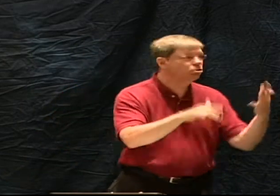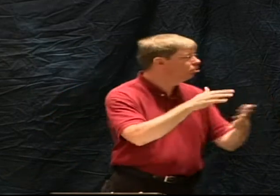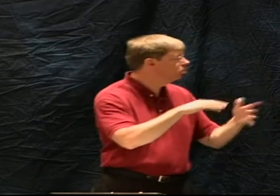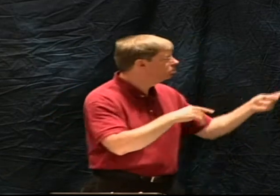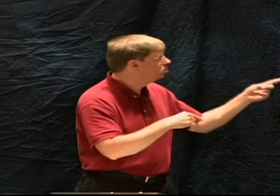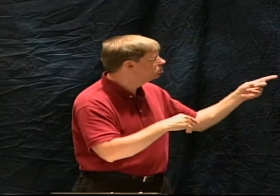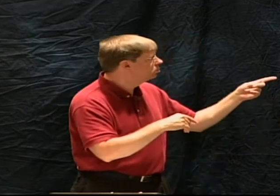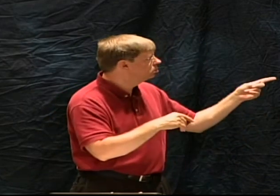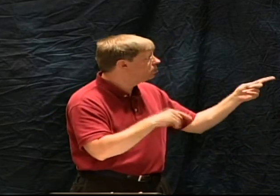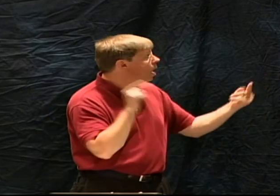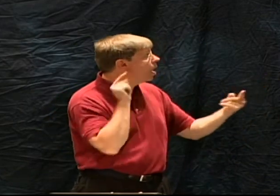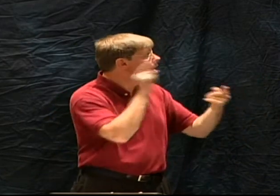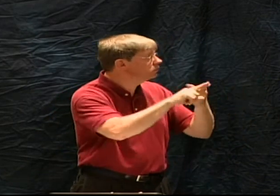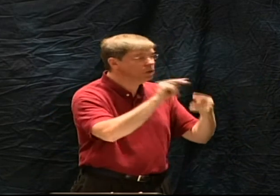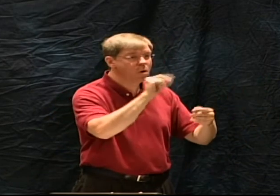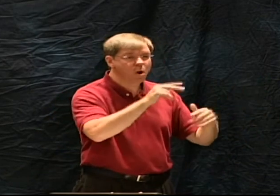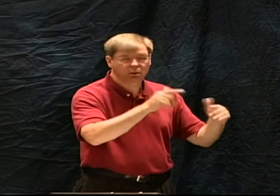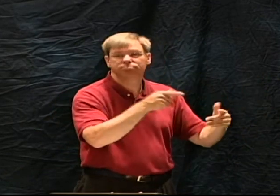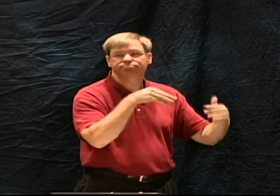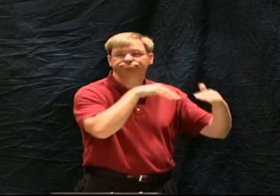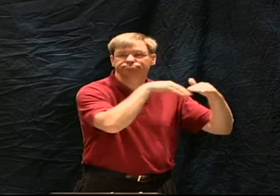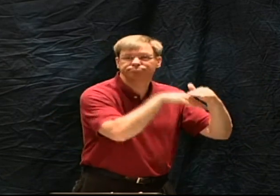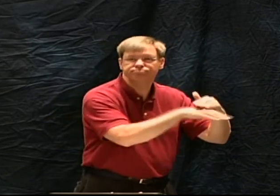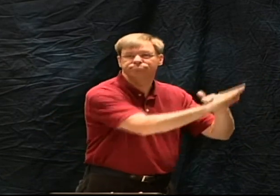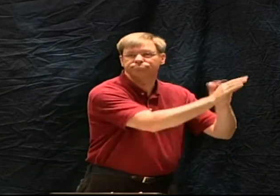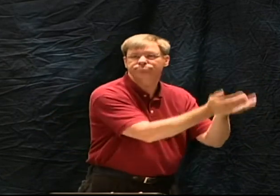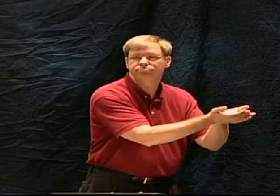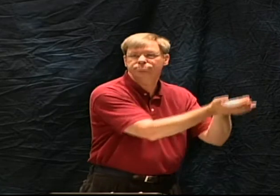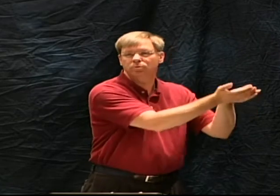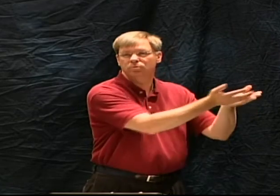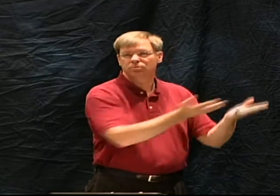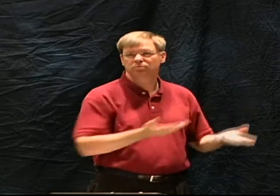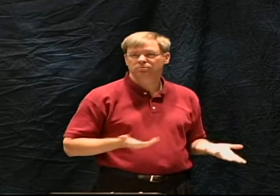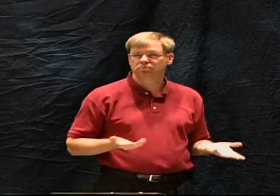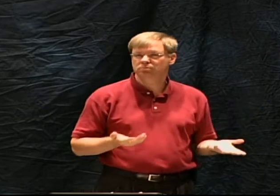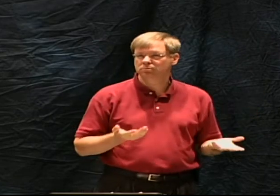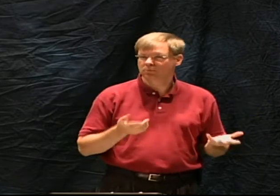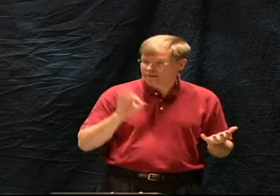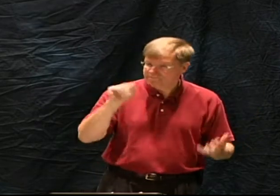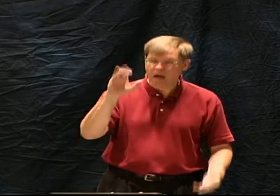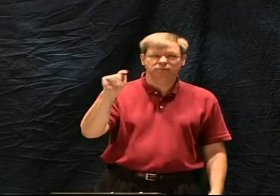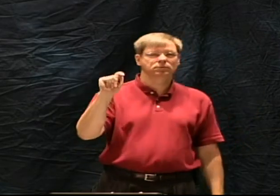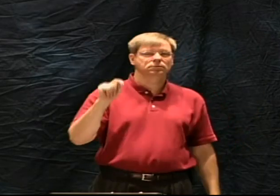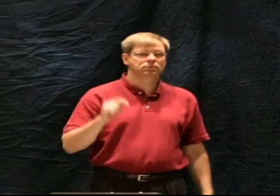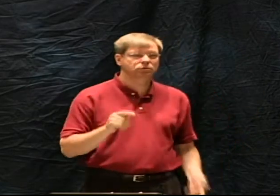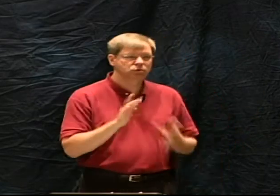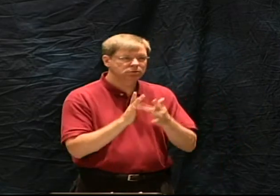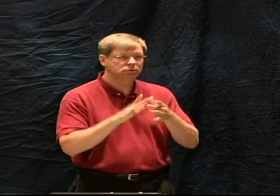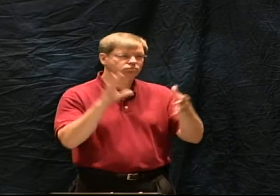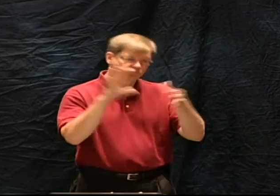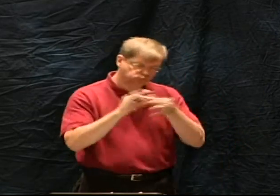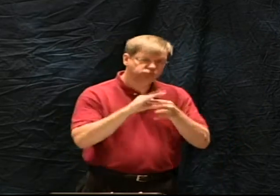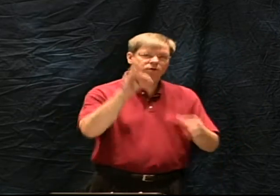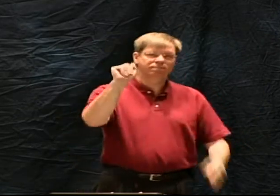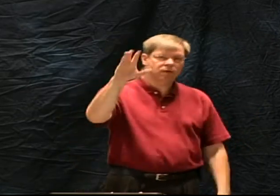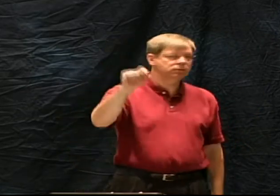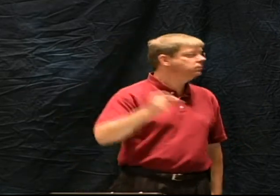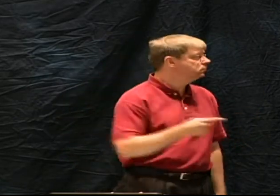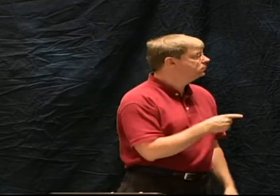in the days before the flood they were eating and drinking marrying and giving in marriage until the day that Noah entered the ark Jesus